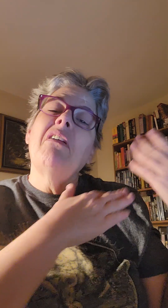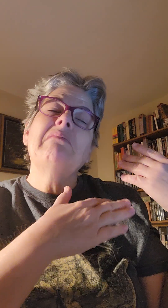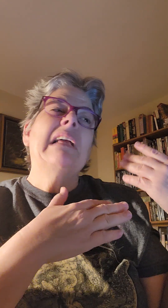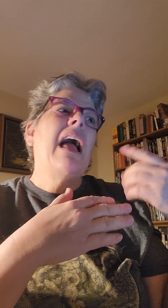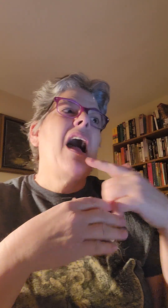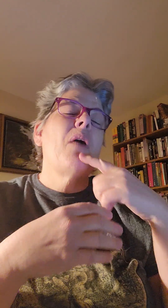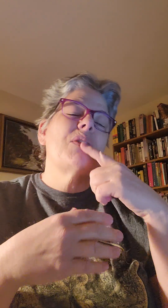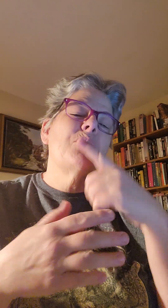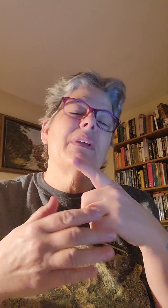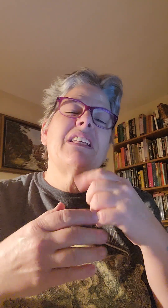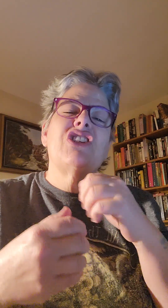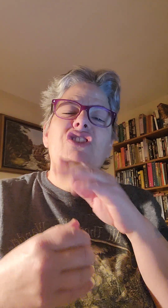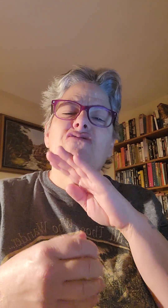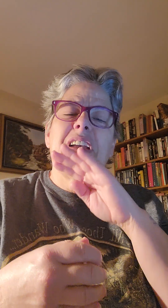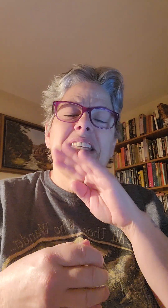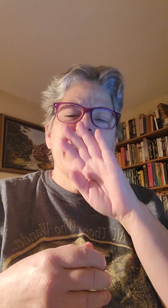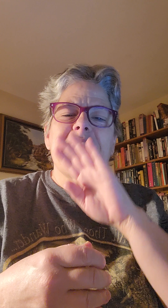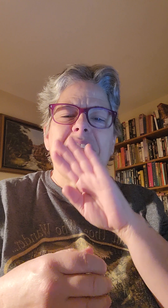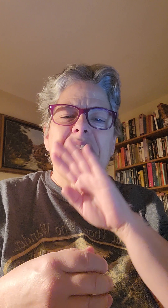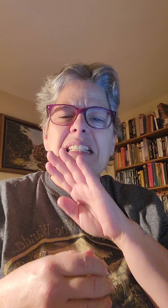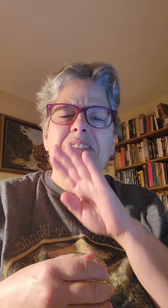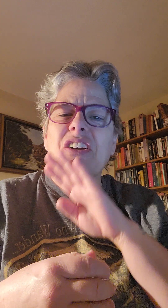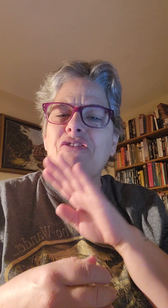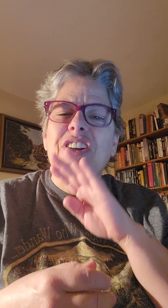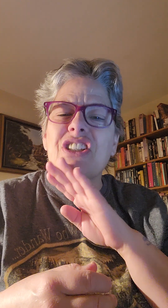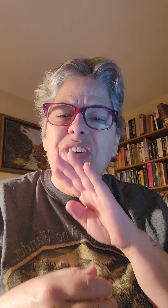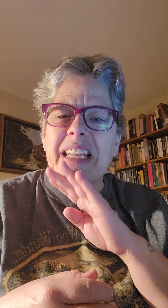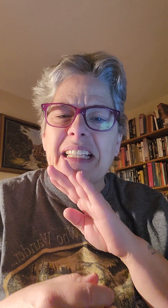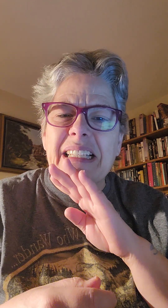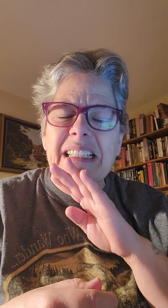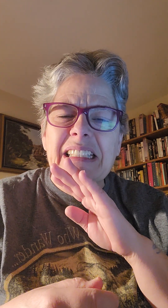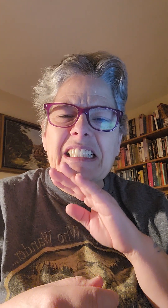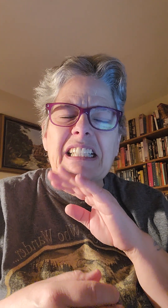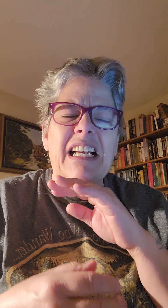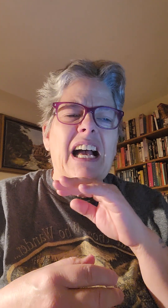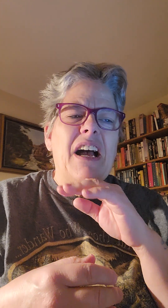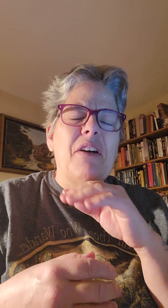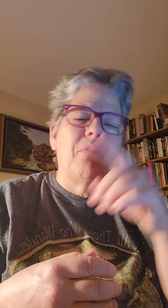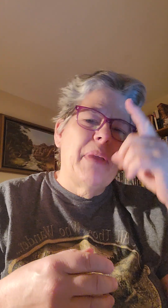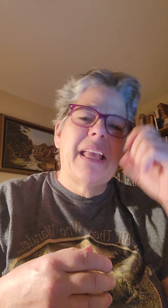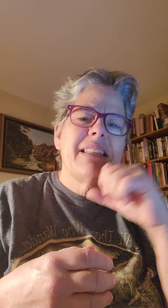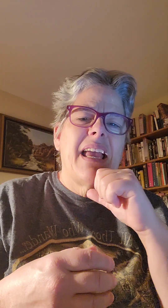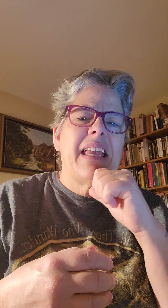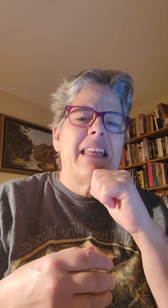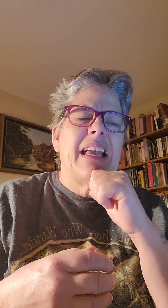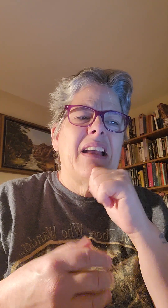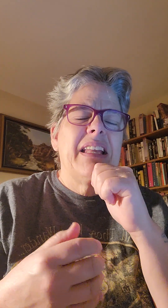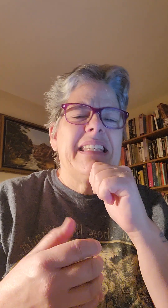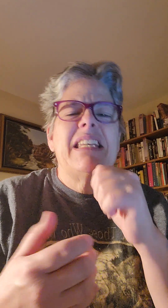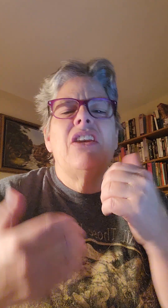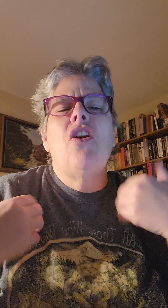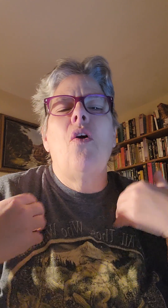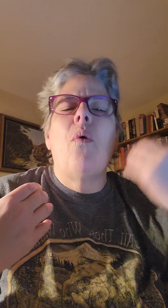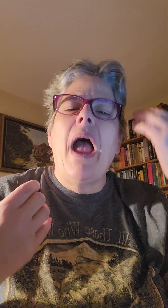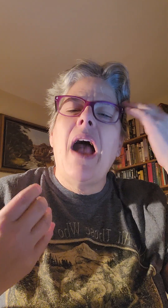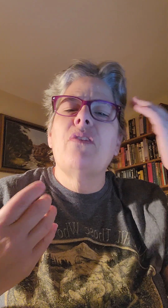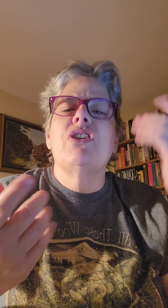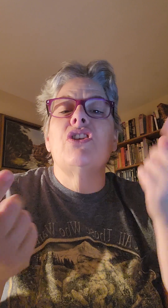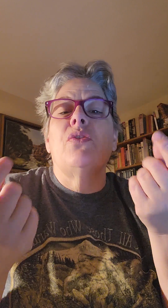I was really stressed or frustrated, um, because I didn't know how to do